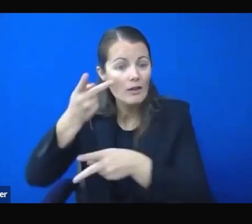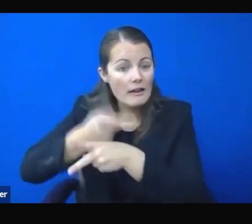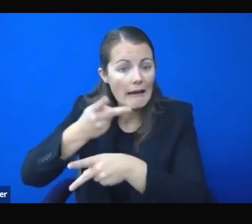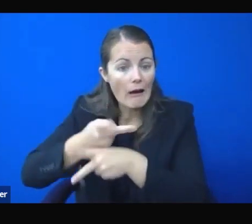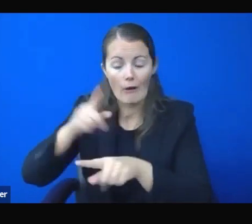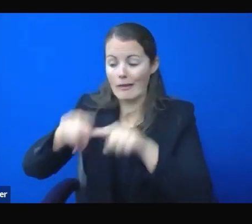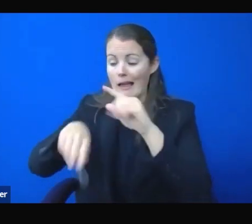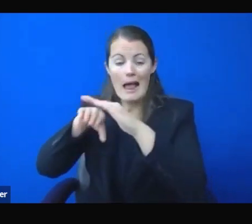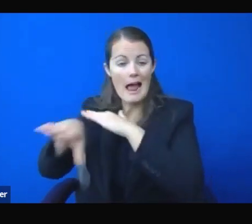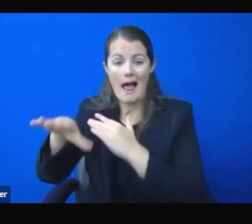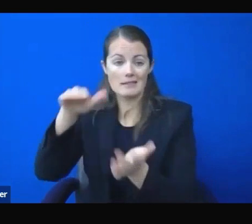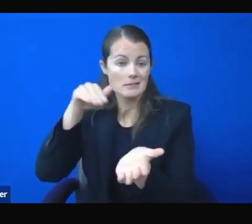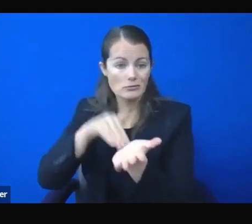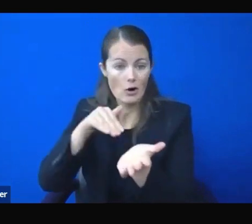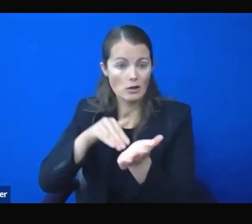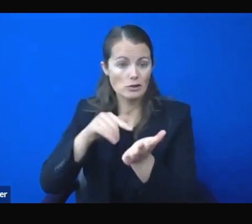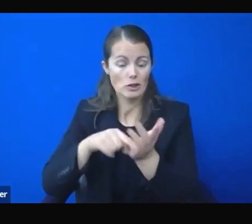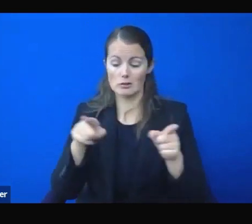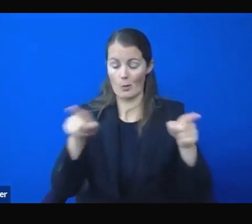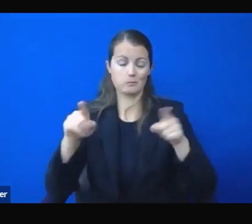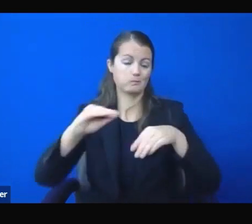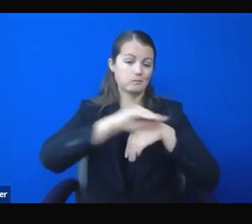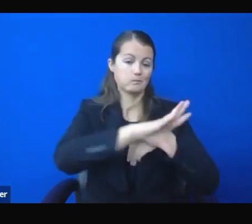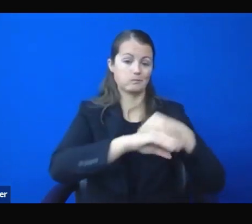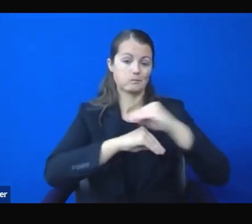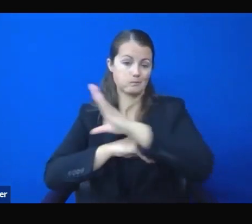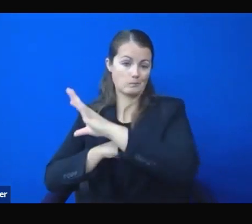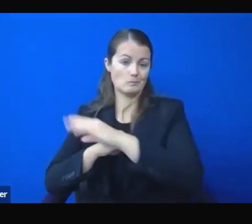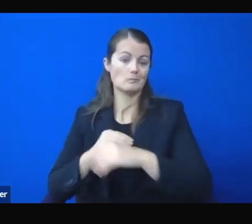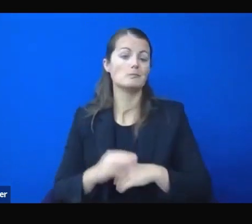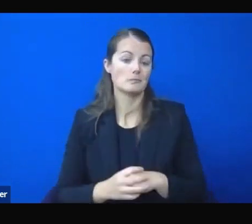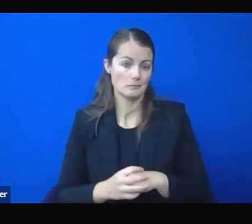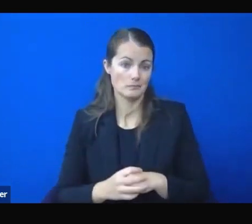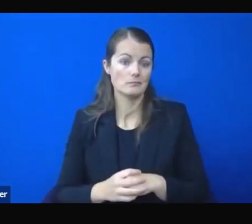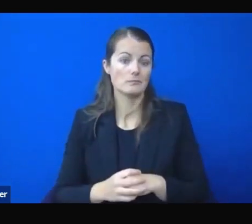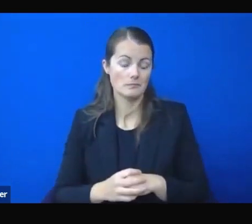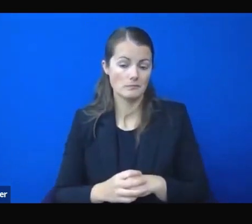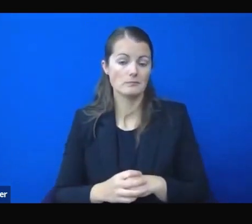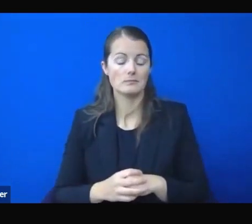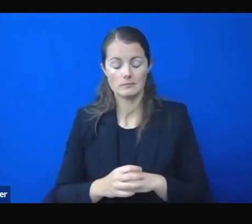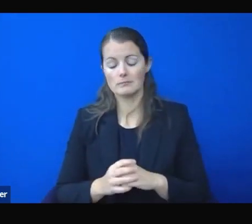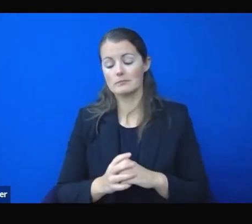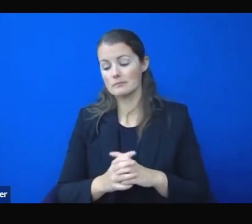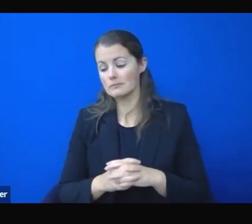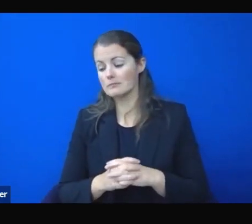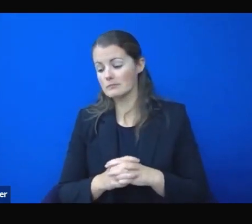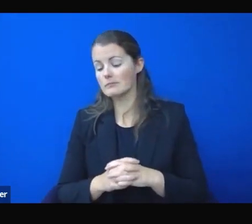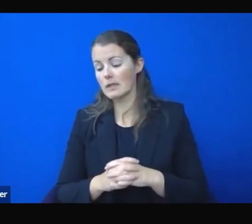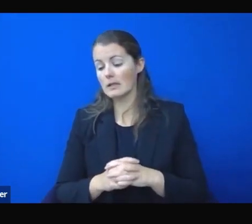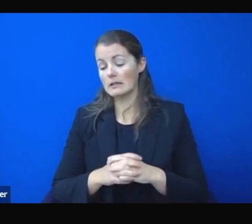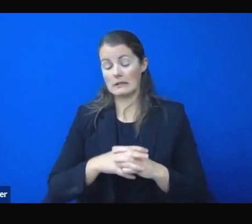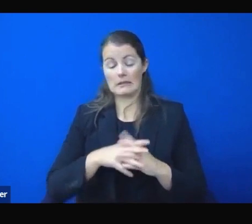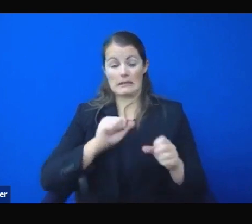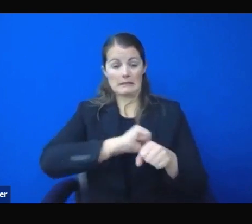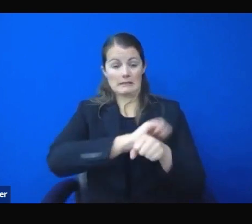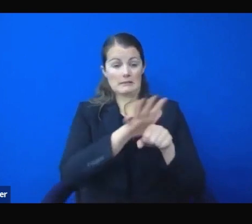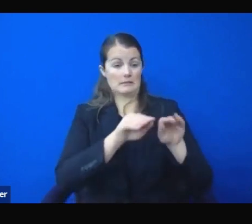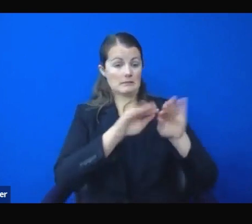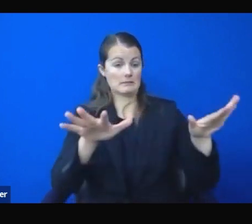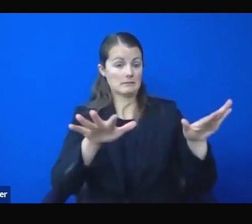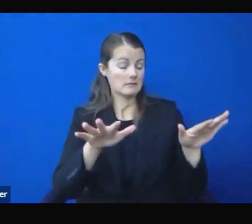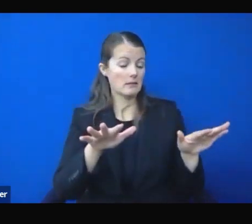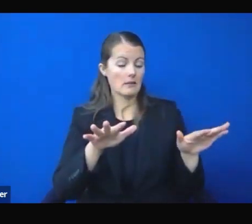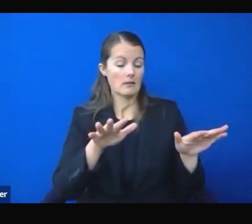the severity of this virus. This virus posed a threat unlike anything we have seen before. And for the last nine months, I've